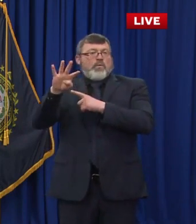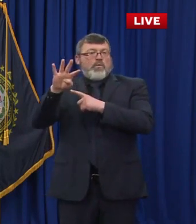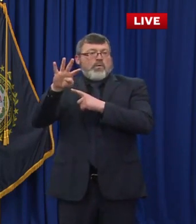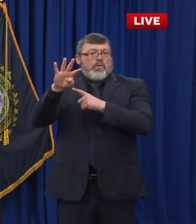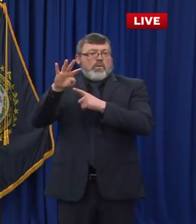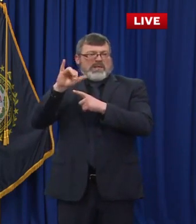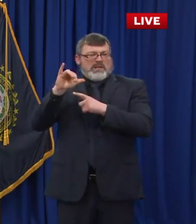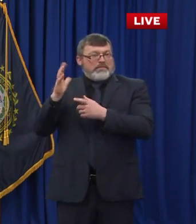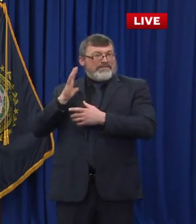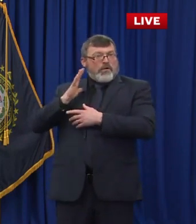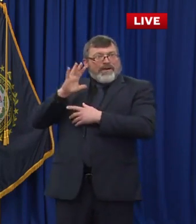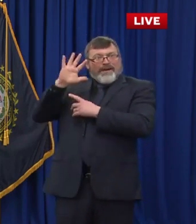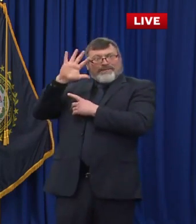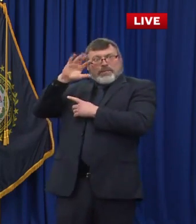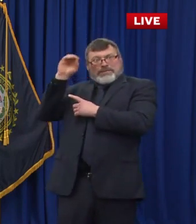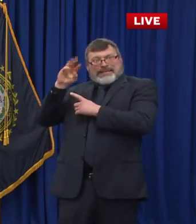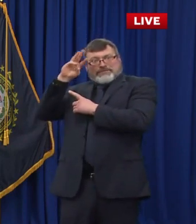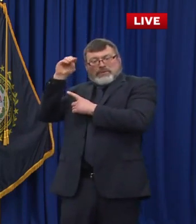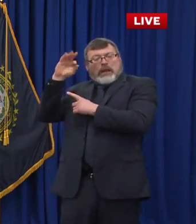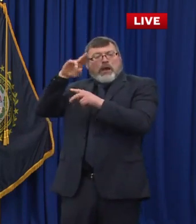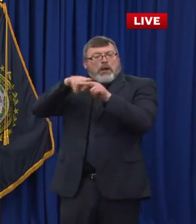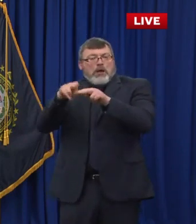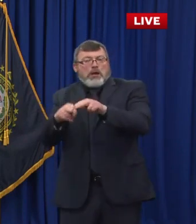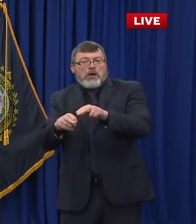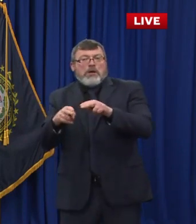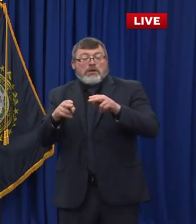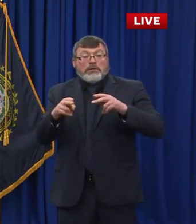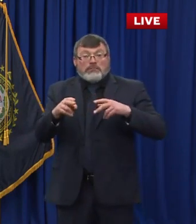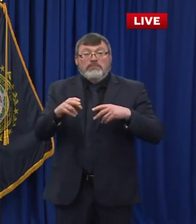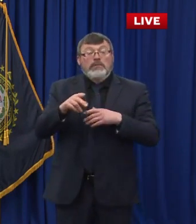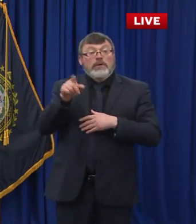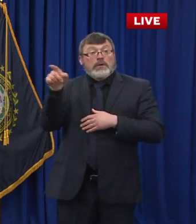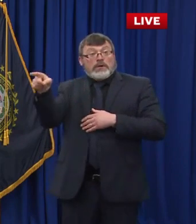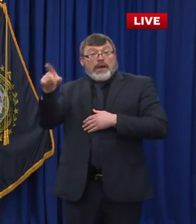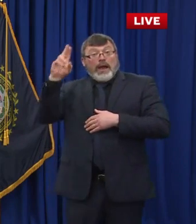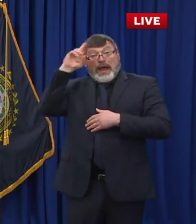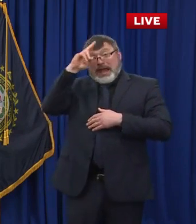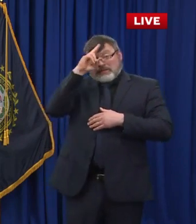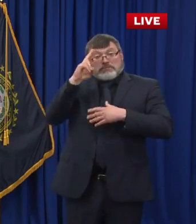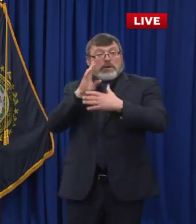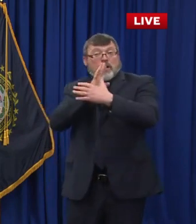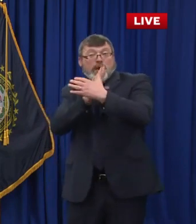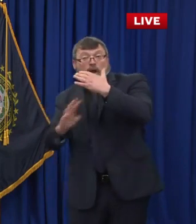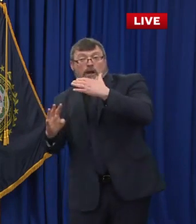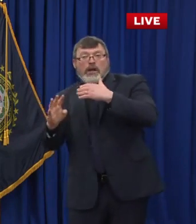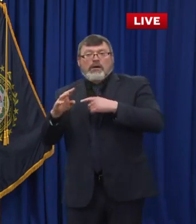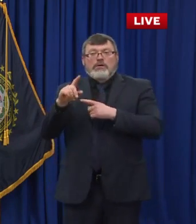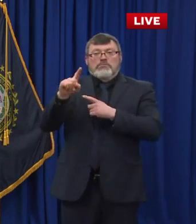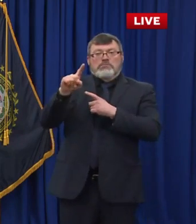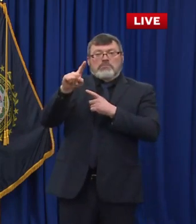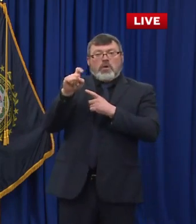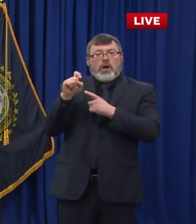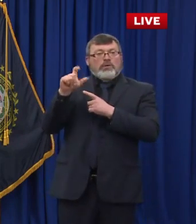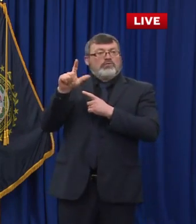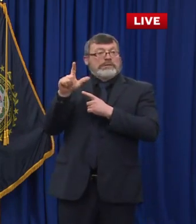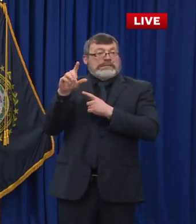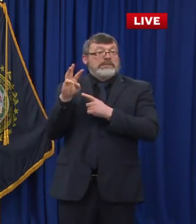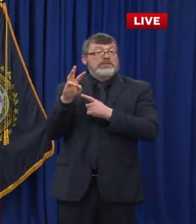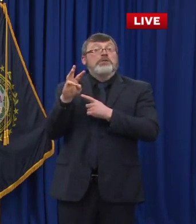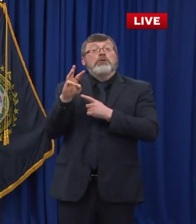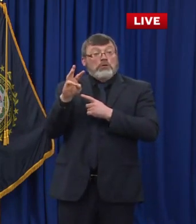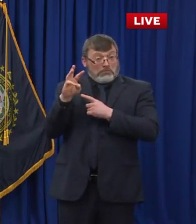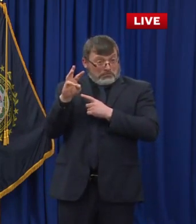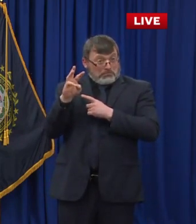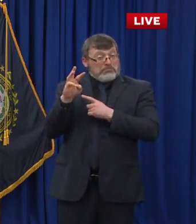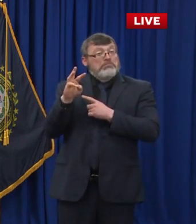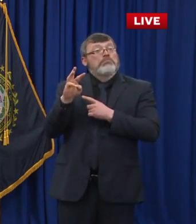126 people hospitalized with COVID-19 statewide. Just of note, this number 126 was the number of